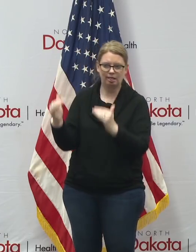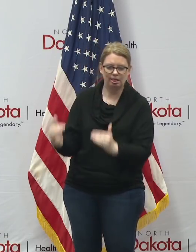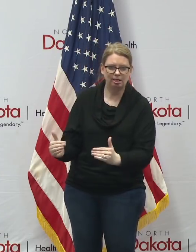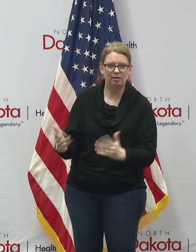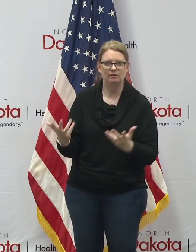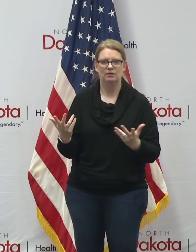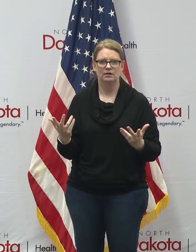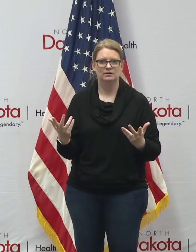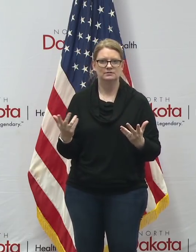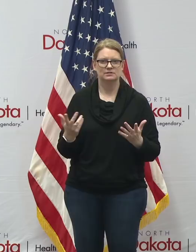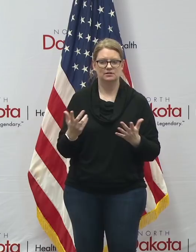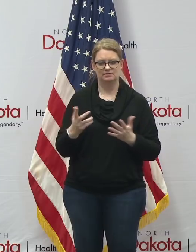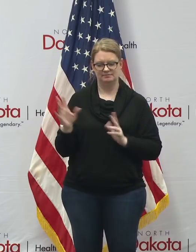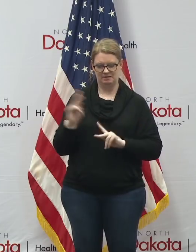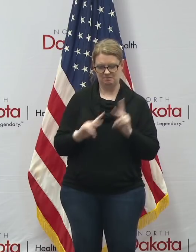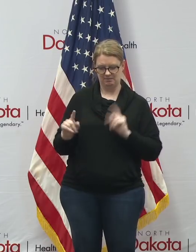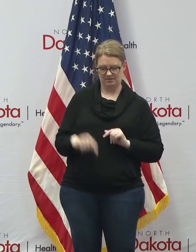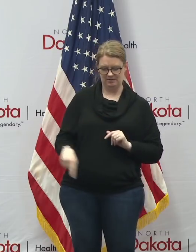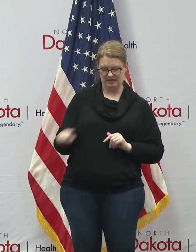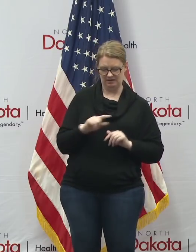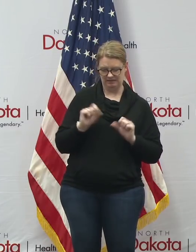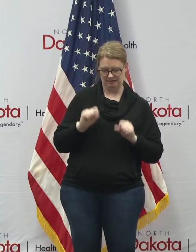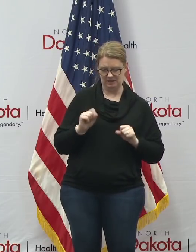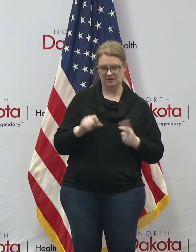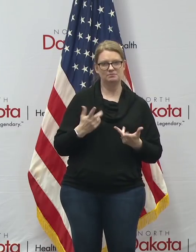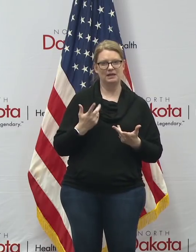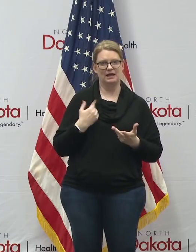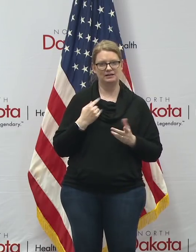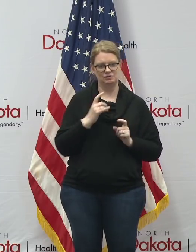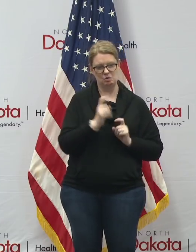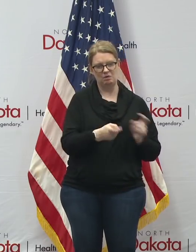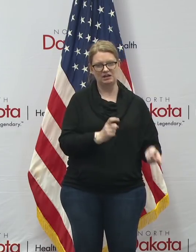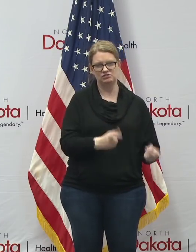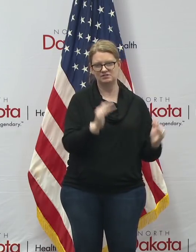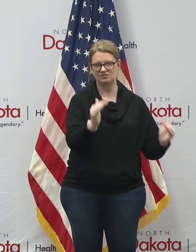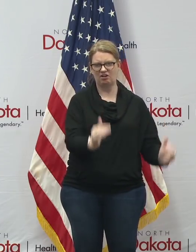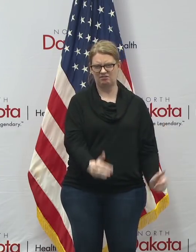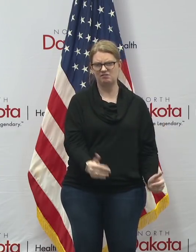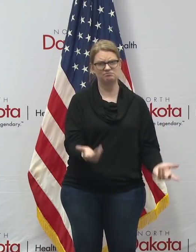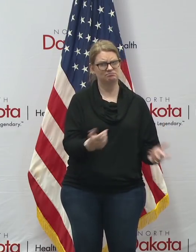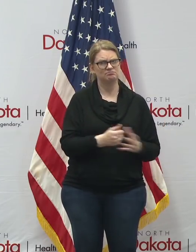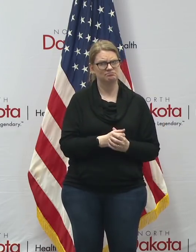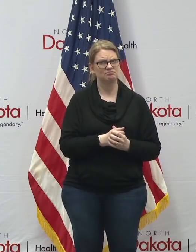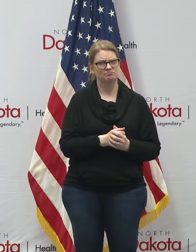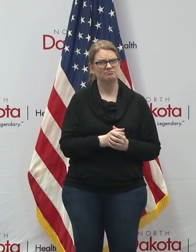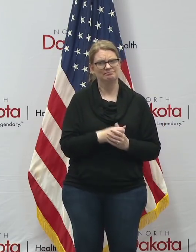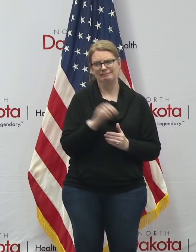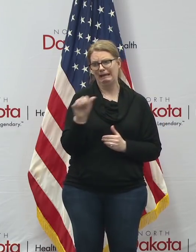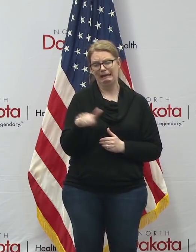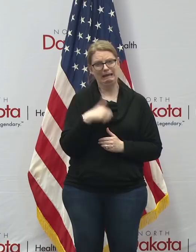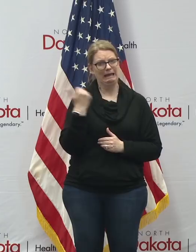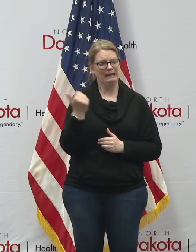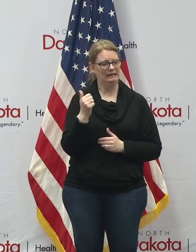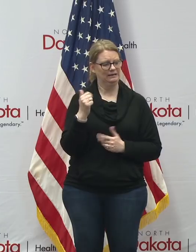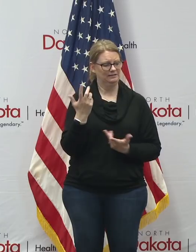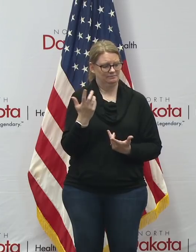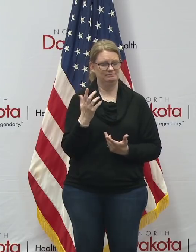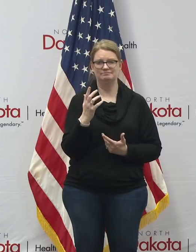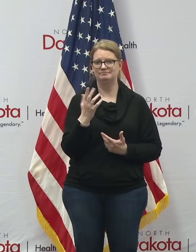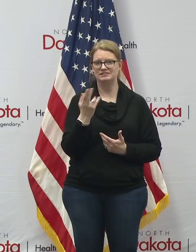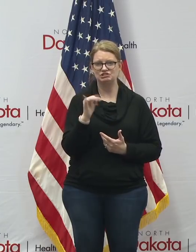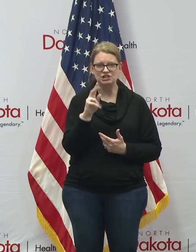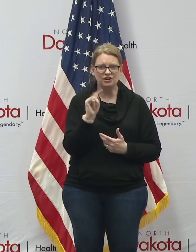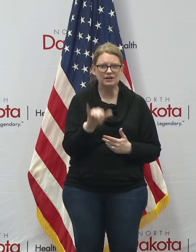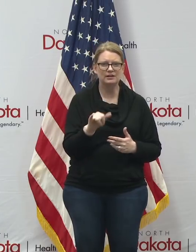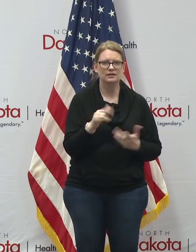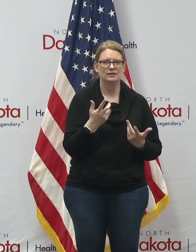to make donations is depleted as well and i'm sure that any charity that you talk to and